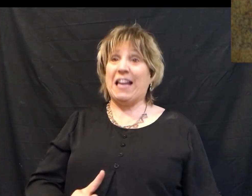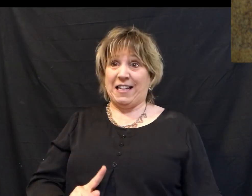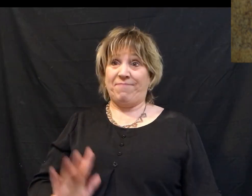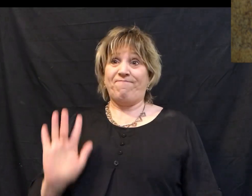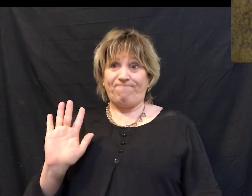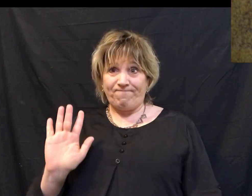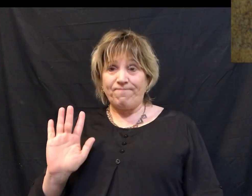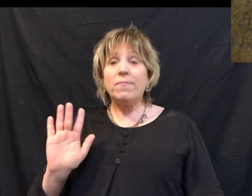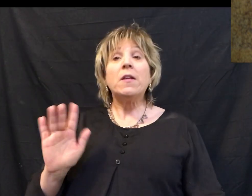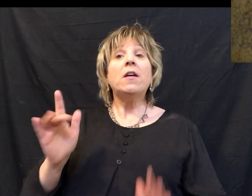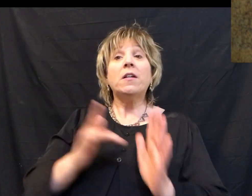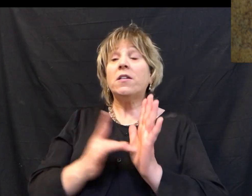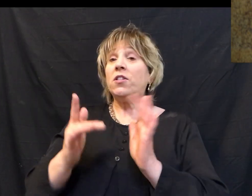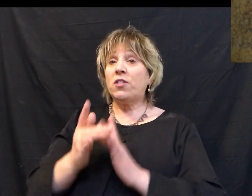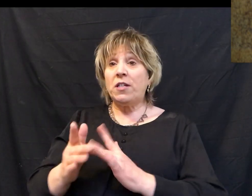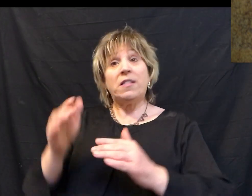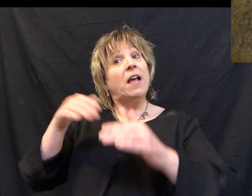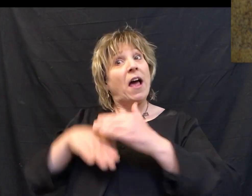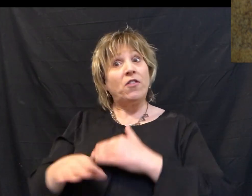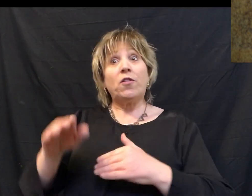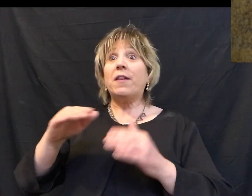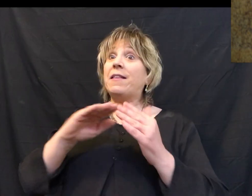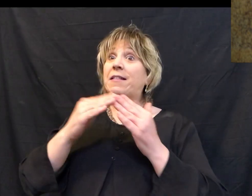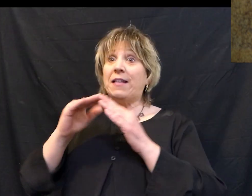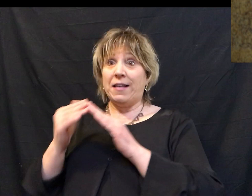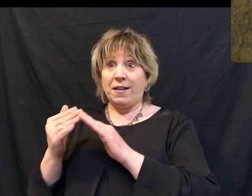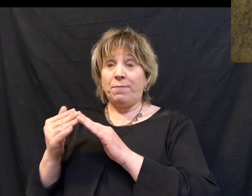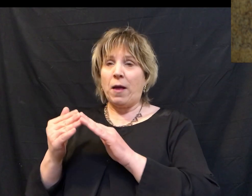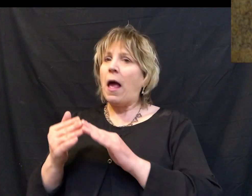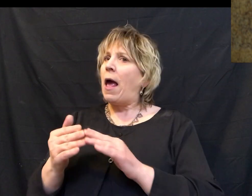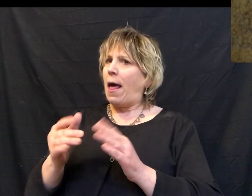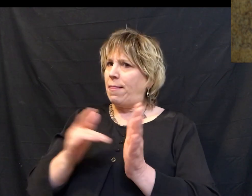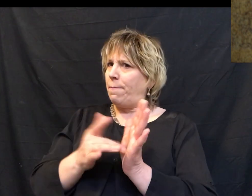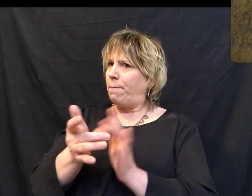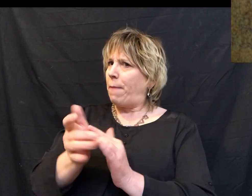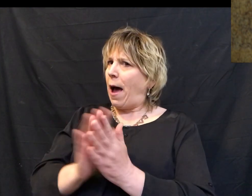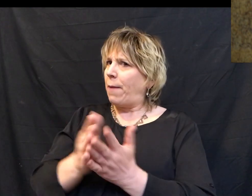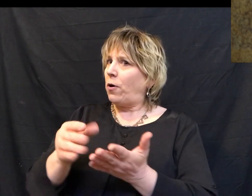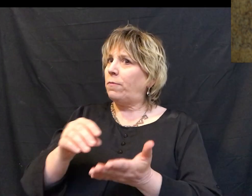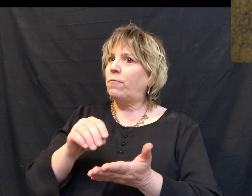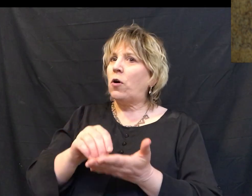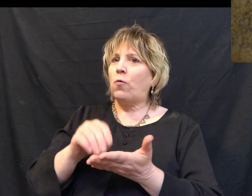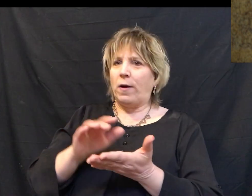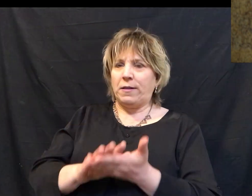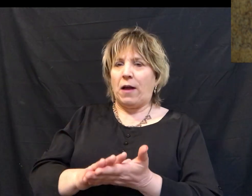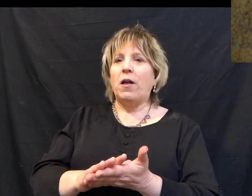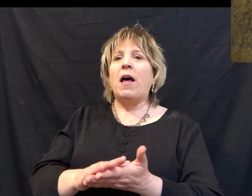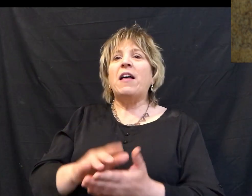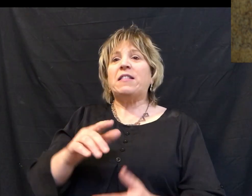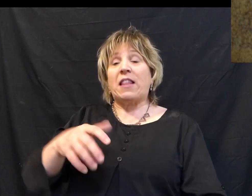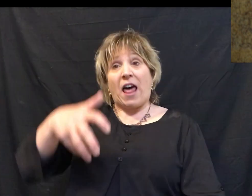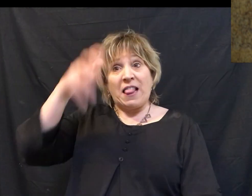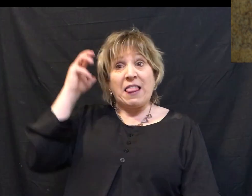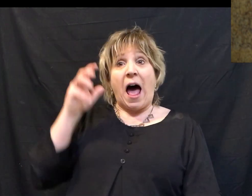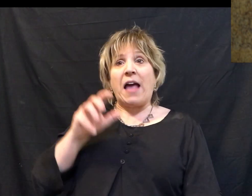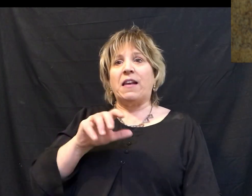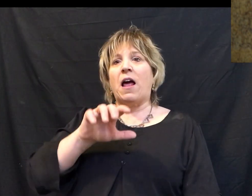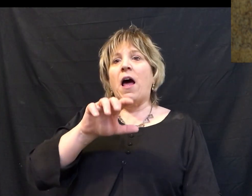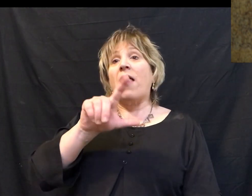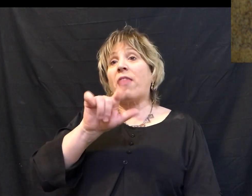kind of king. So here's Jesus. He's coming into the city. And, you know, the scripture refers to him as the Lion of Judah. And I'm going to